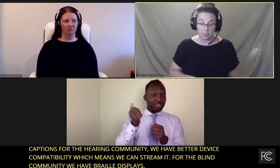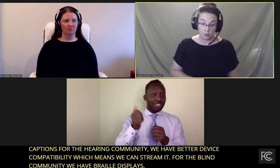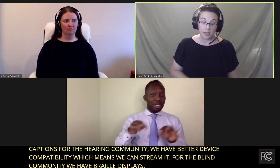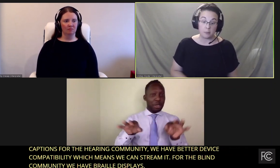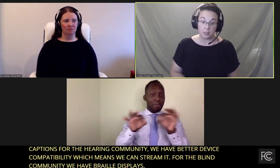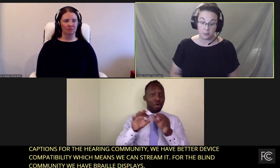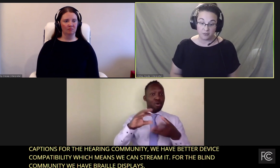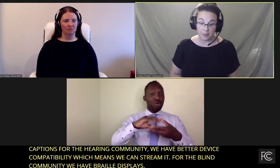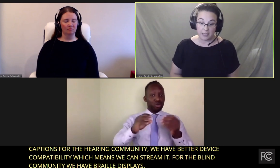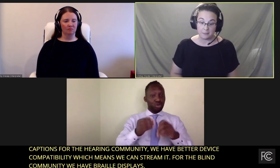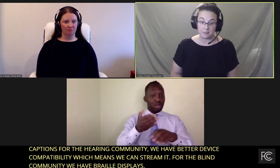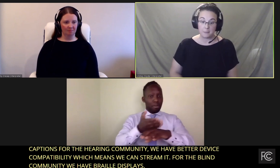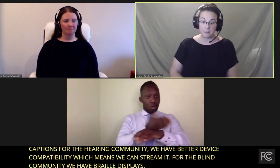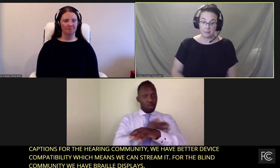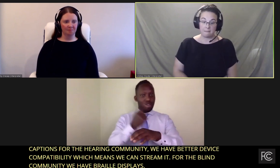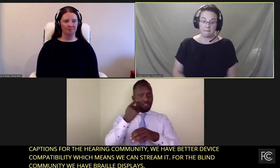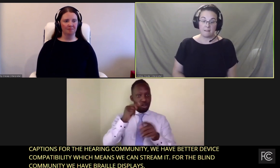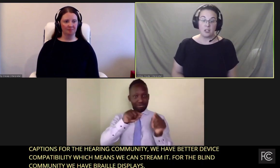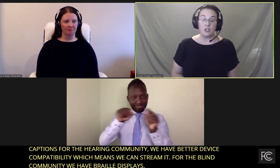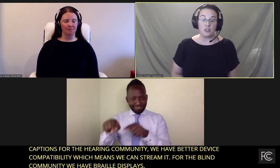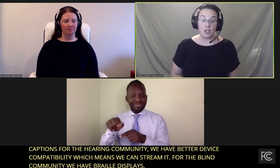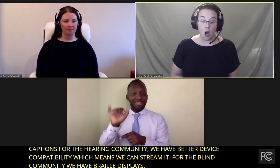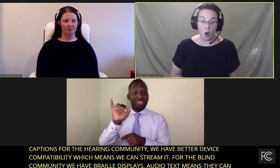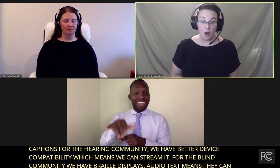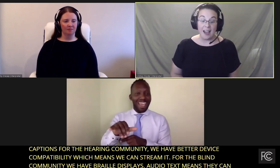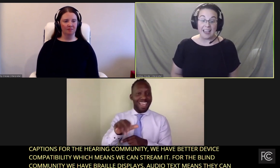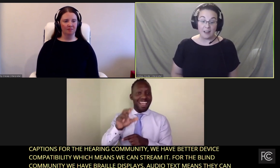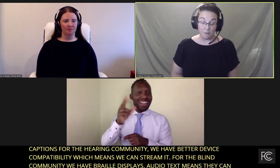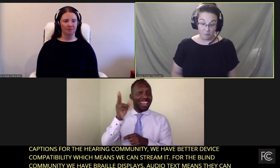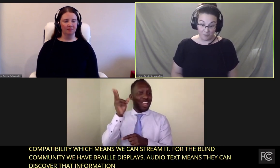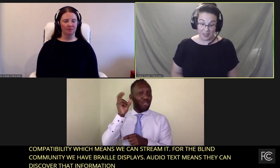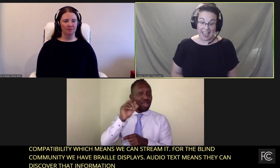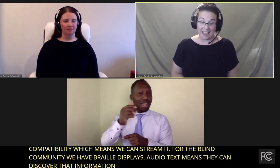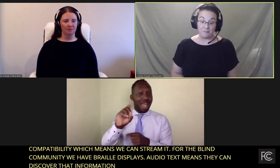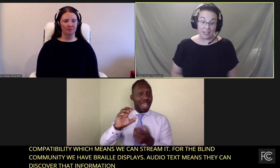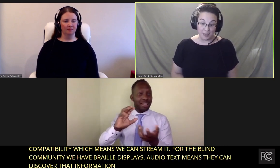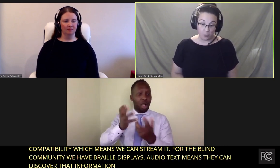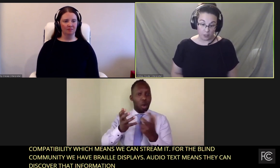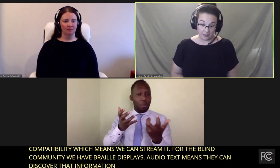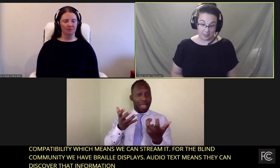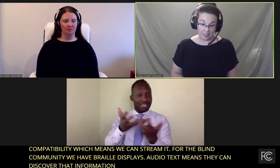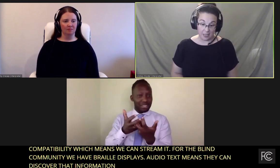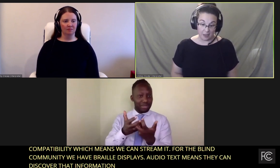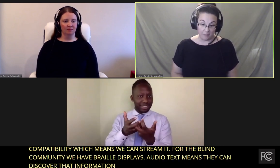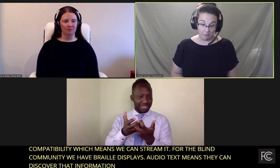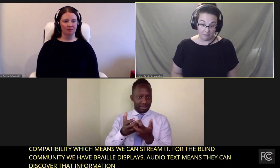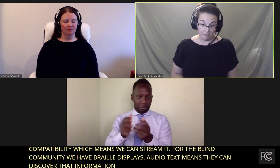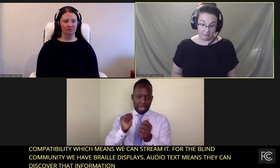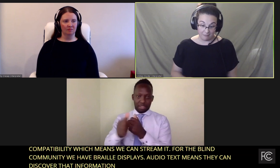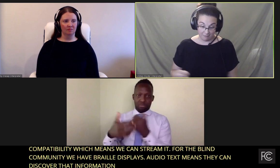braille, which is an incredible improvement. So a very important